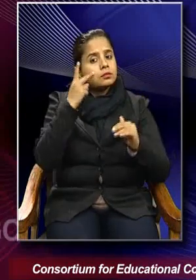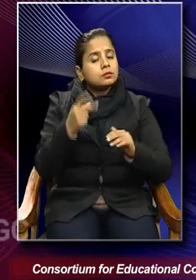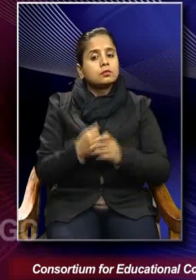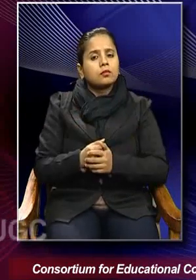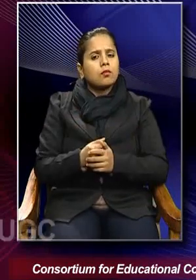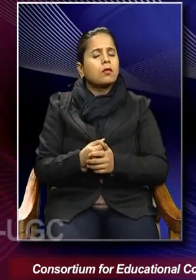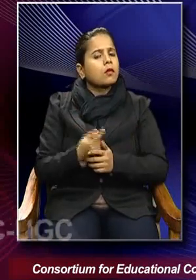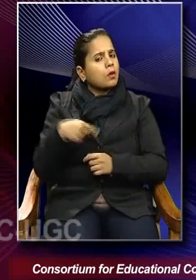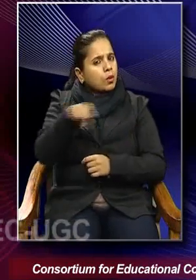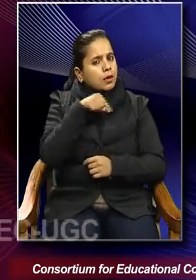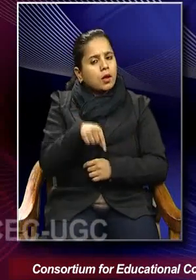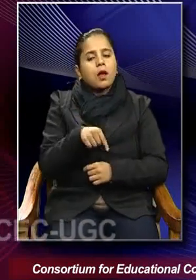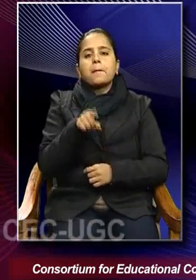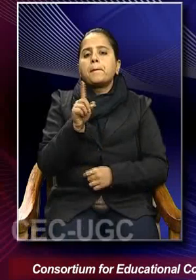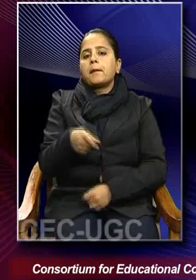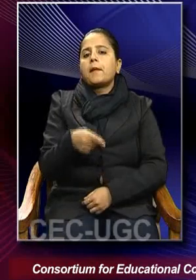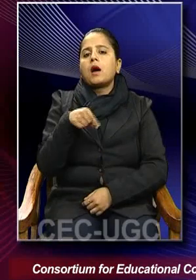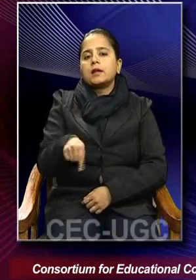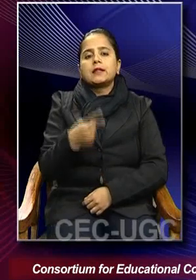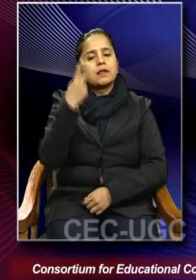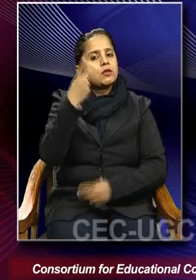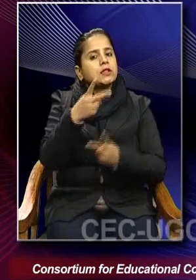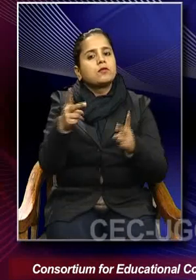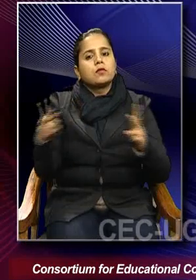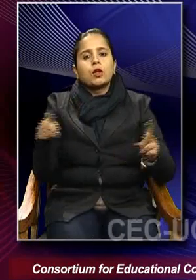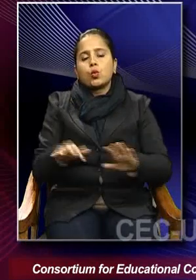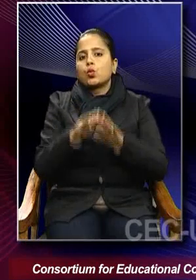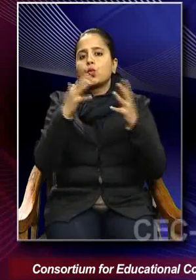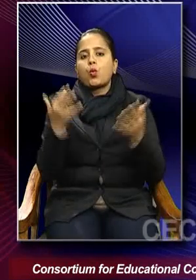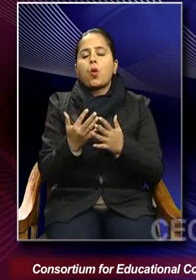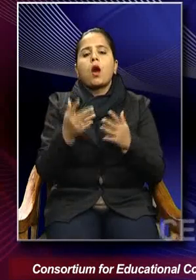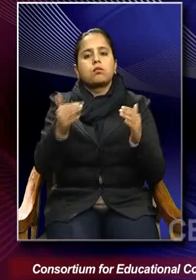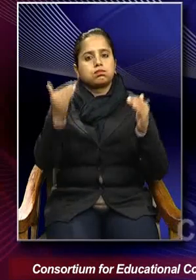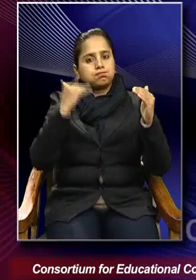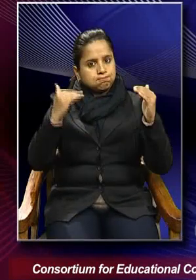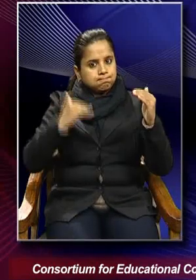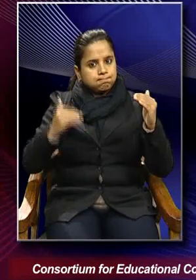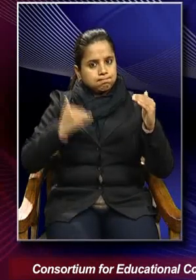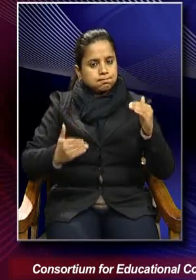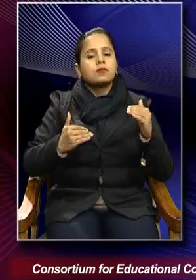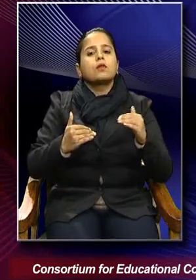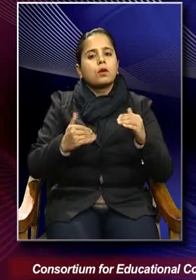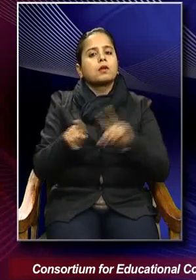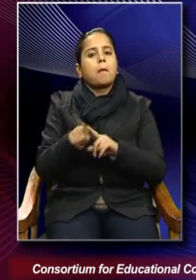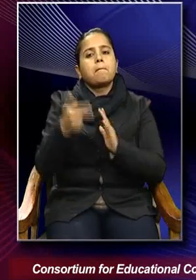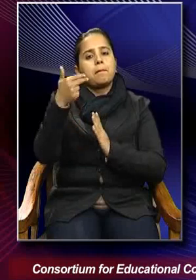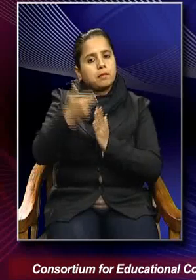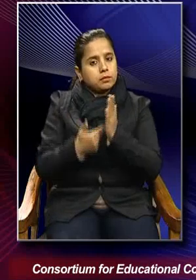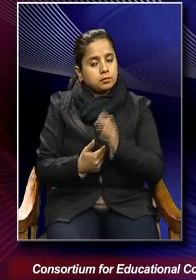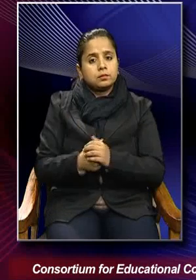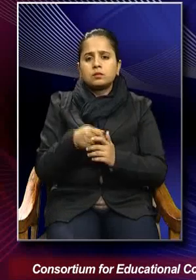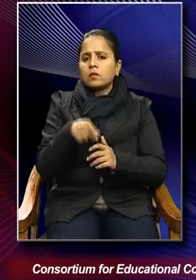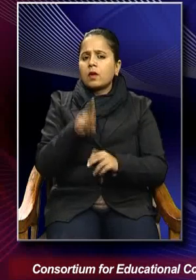call for a different kind of world order. And there is a fair